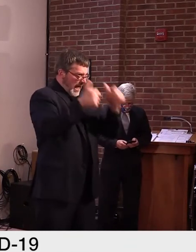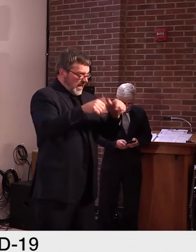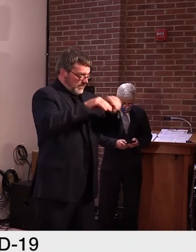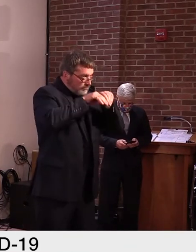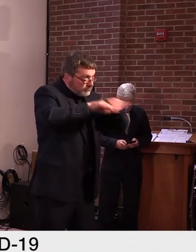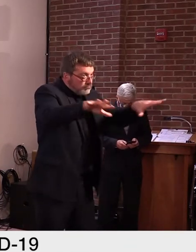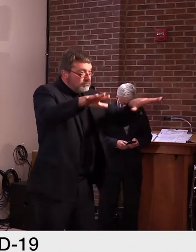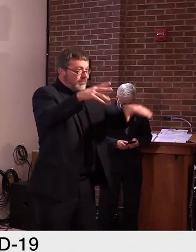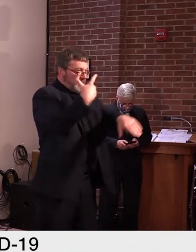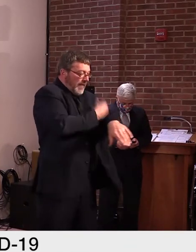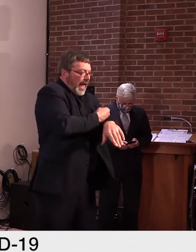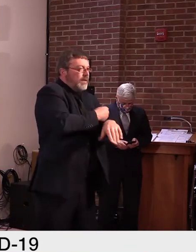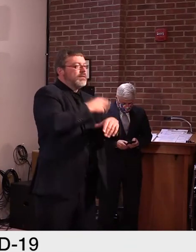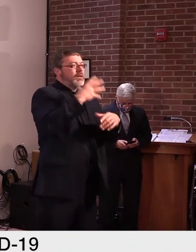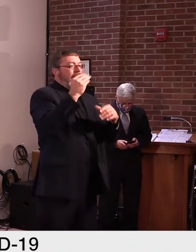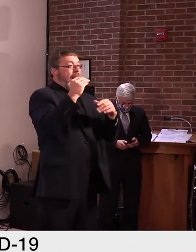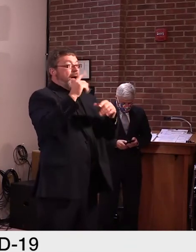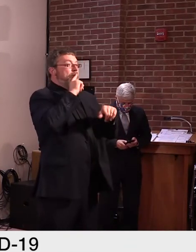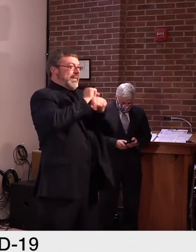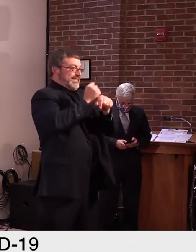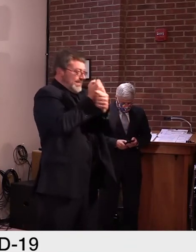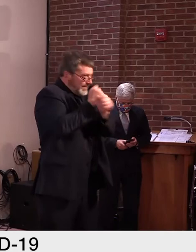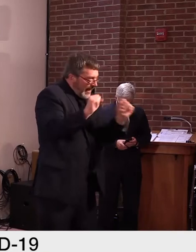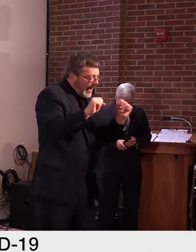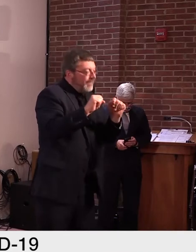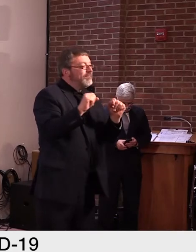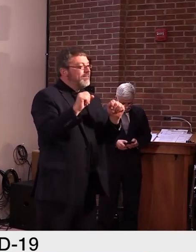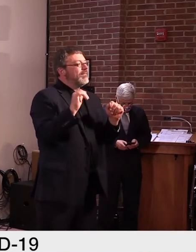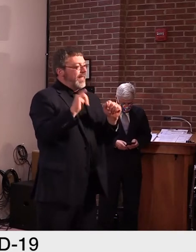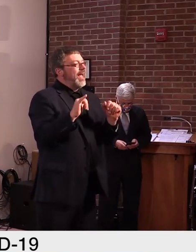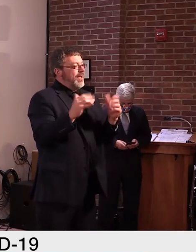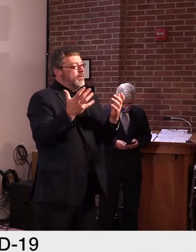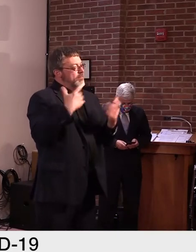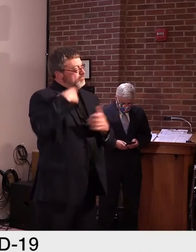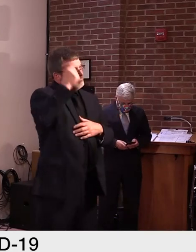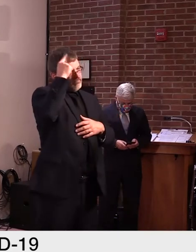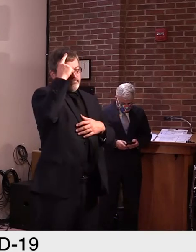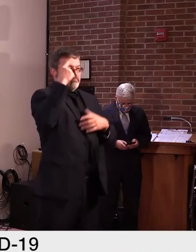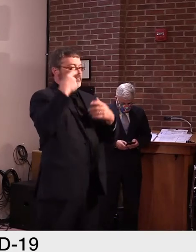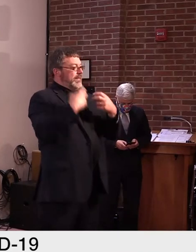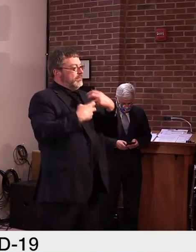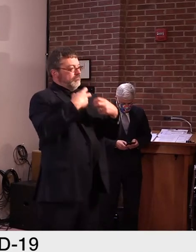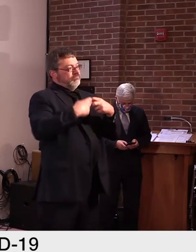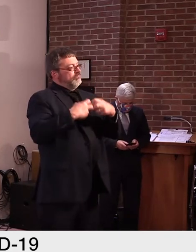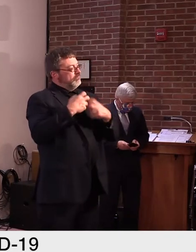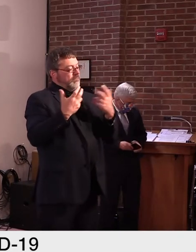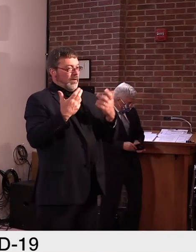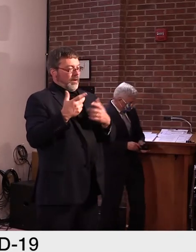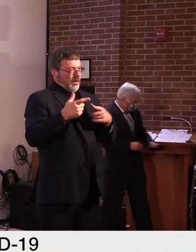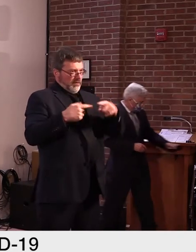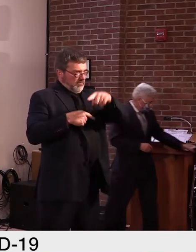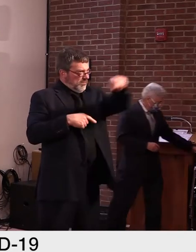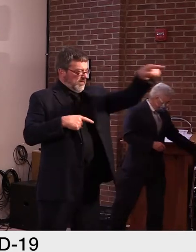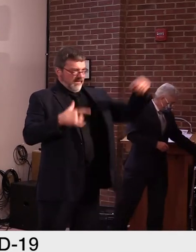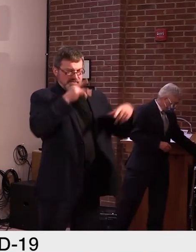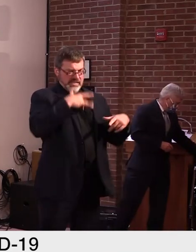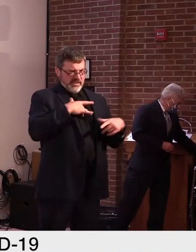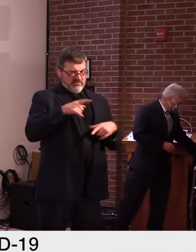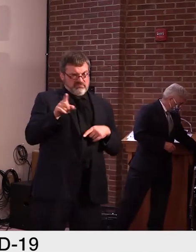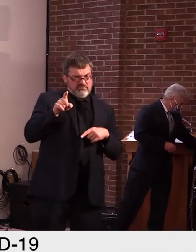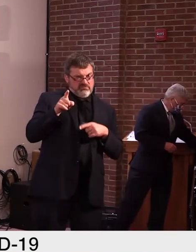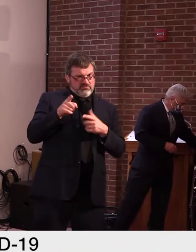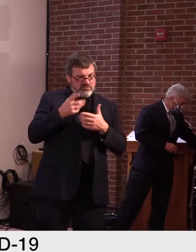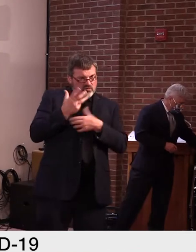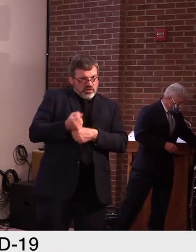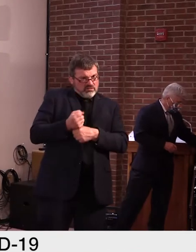last thing we need is concerns that like you raise. So, um, I will bring it back to my team, see if there's any